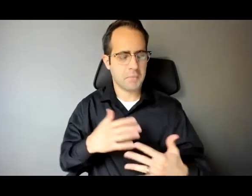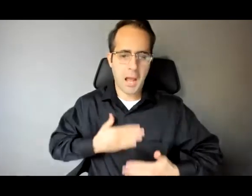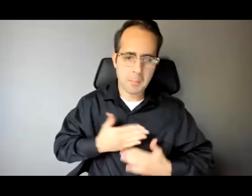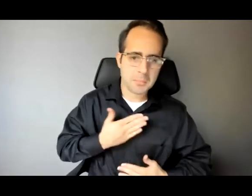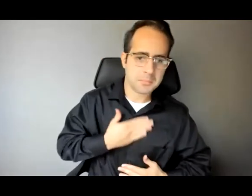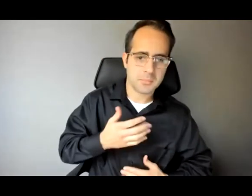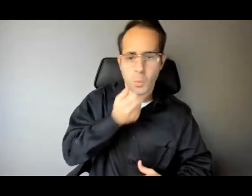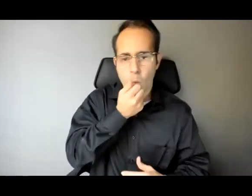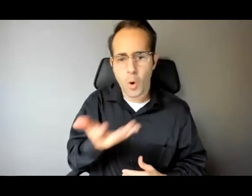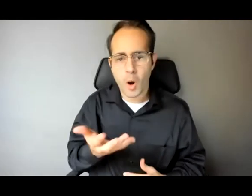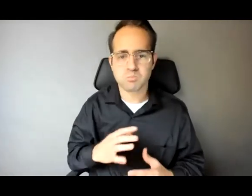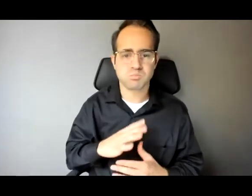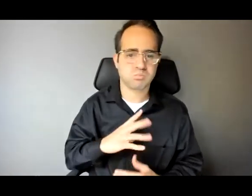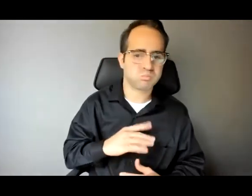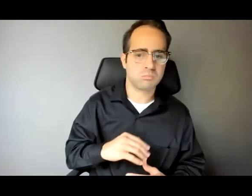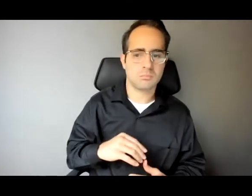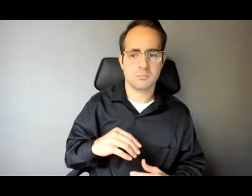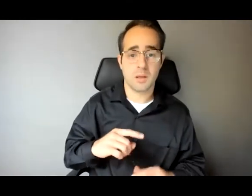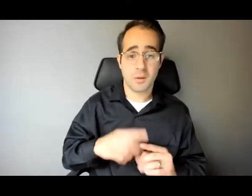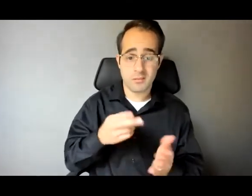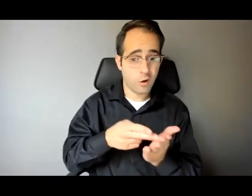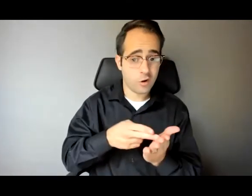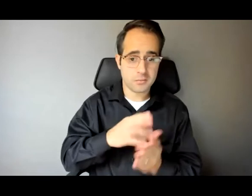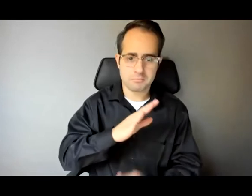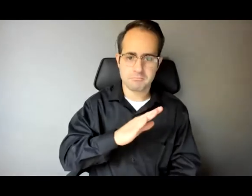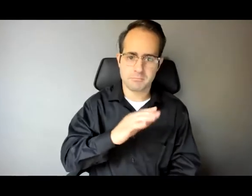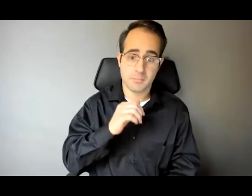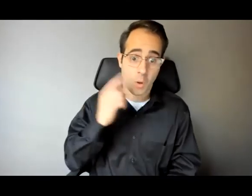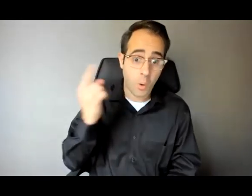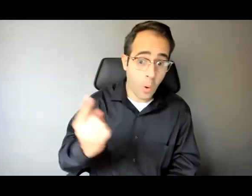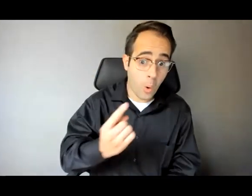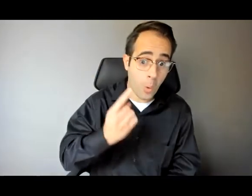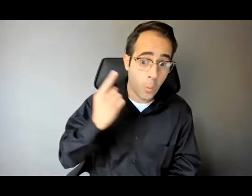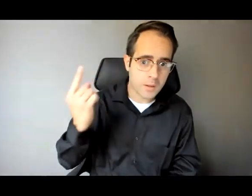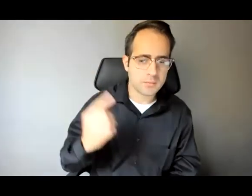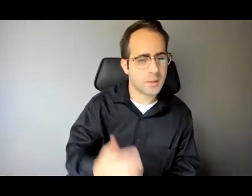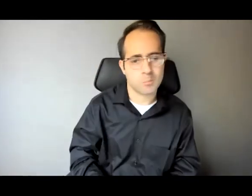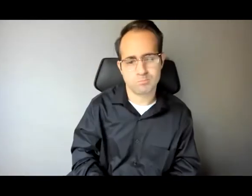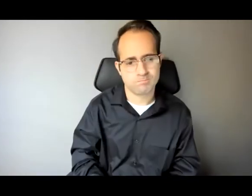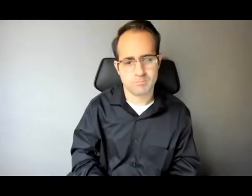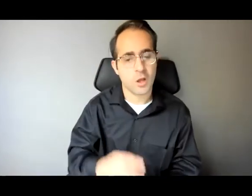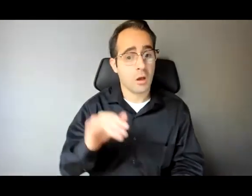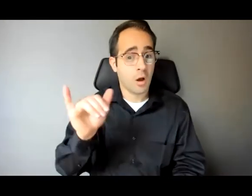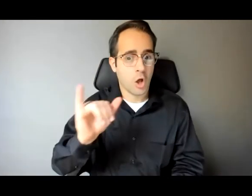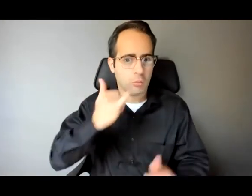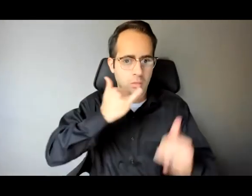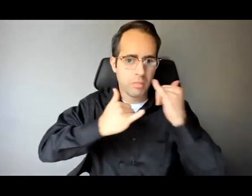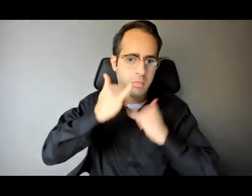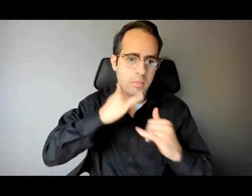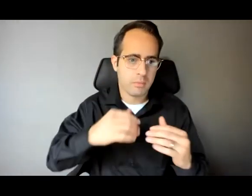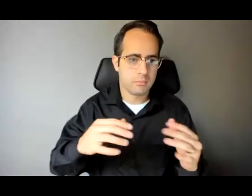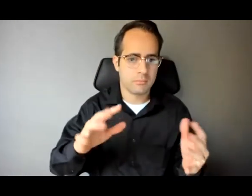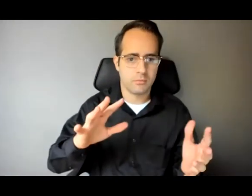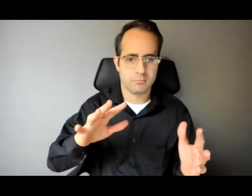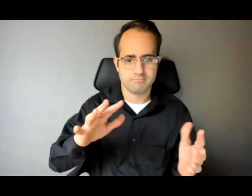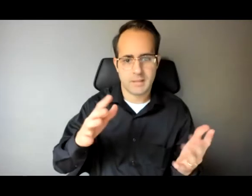I got to be honest I didn't always live in that world and there's you know there's glitches in the matrix I also don't want people walking away from this talk thinking my